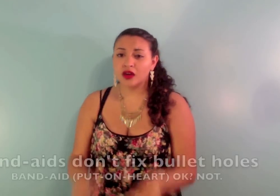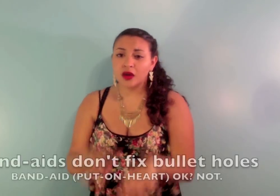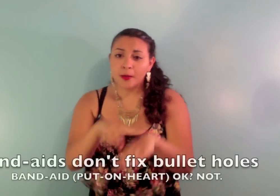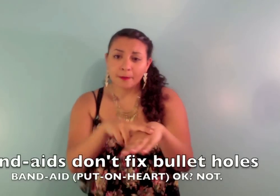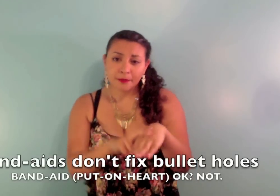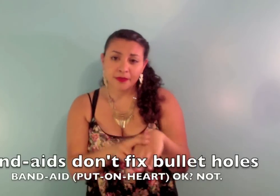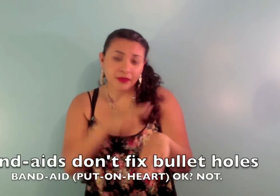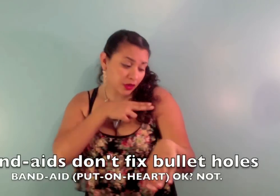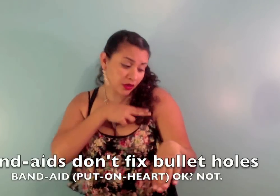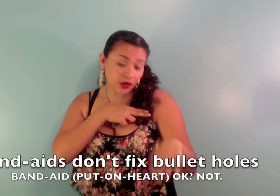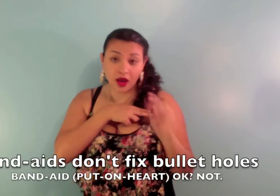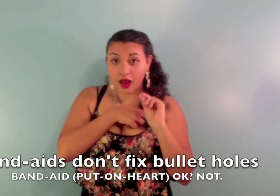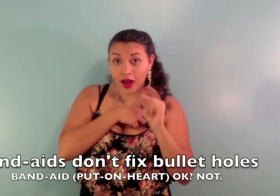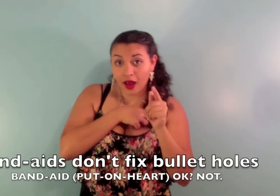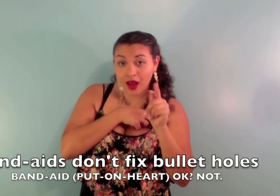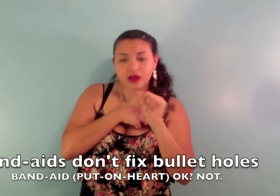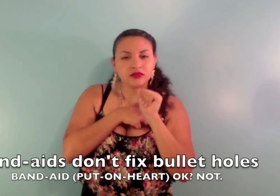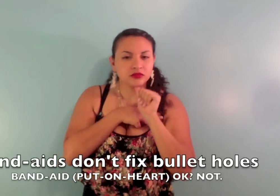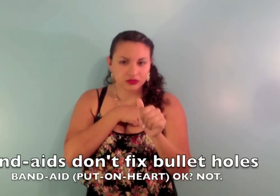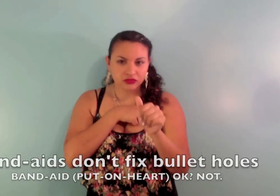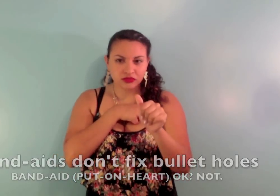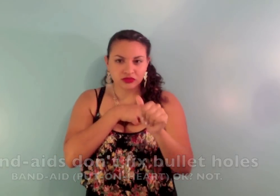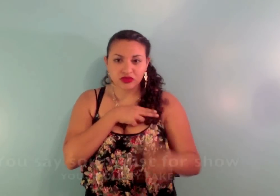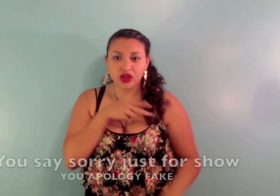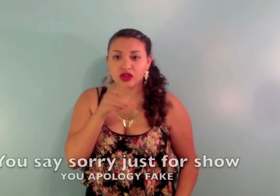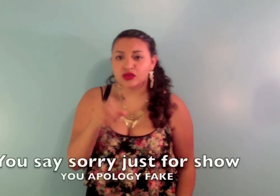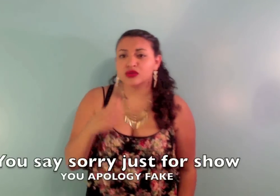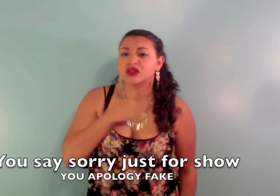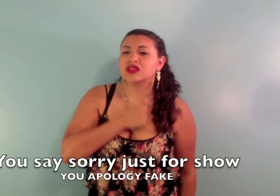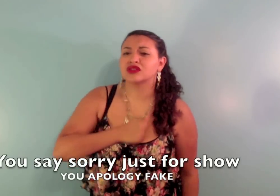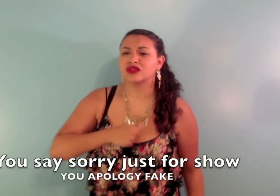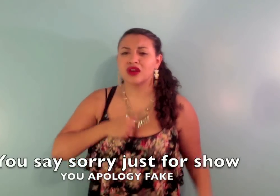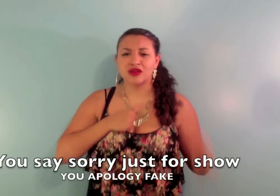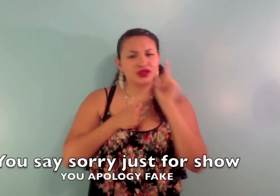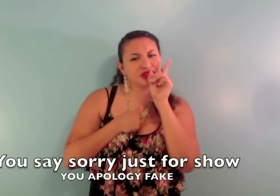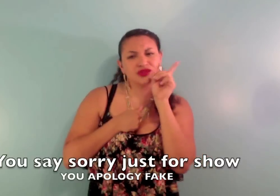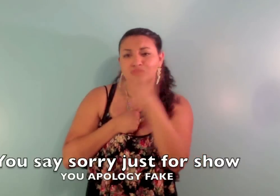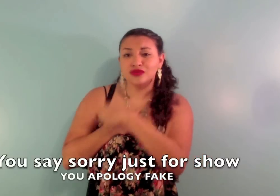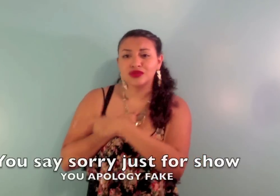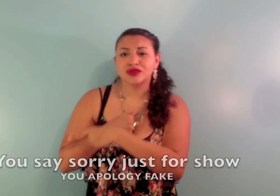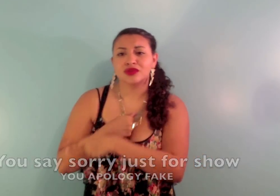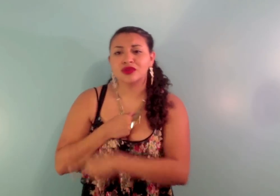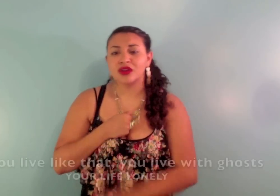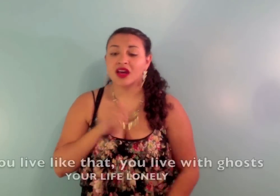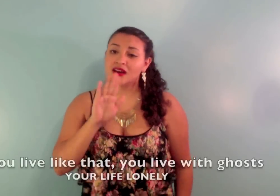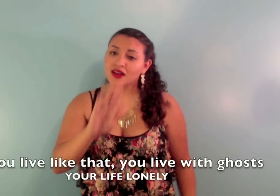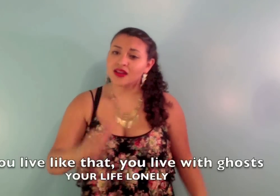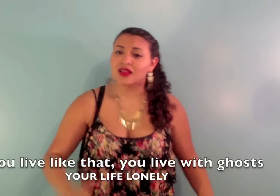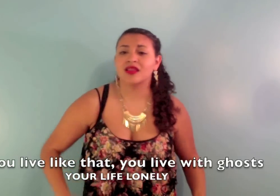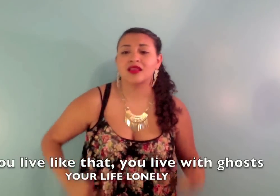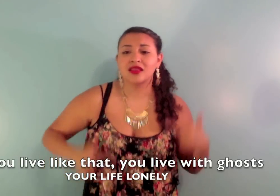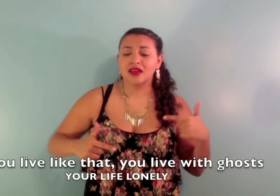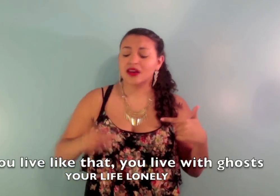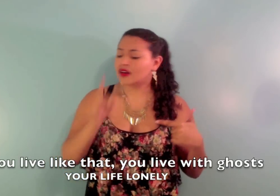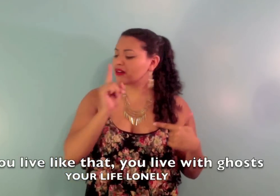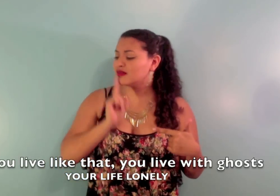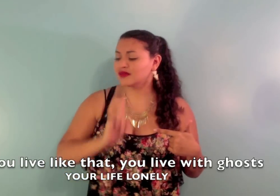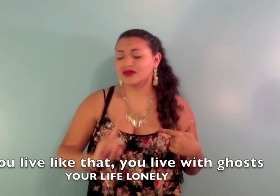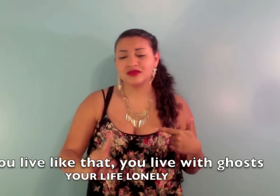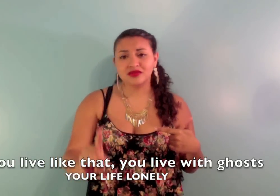Band-aids don't fix bullet holes, you say sorry just for show If you live like that, you live with